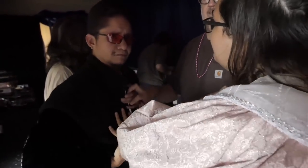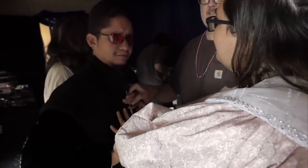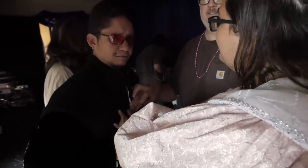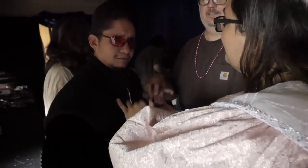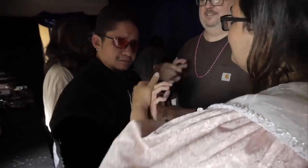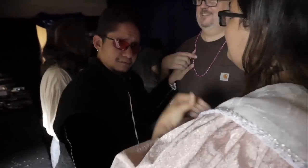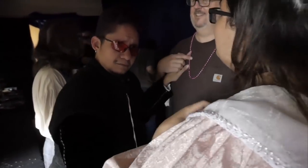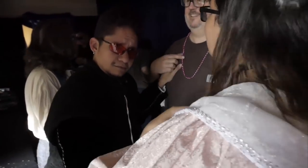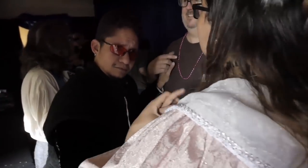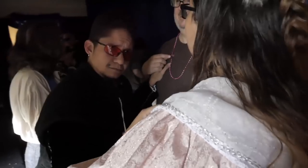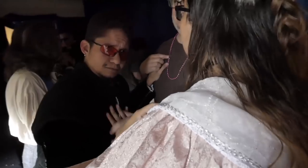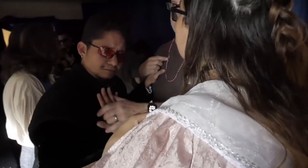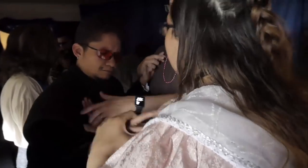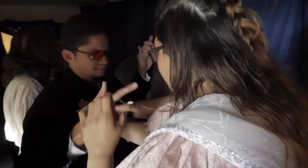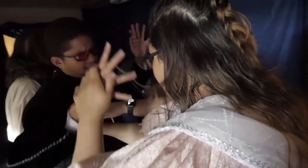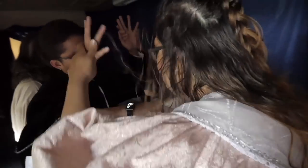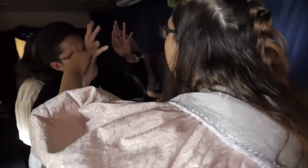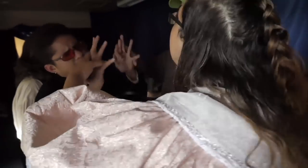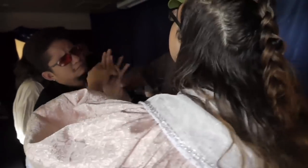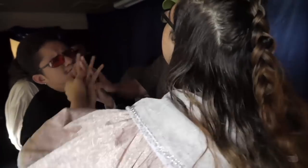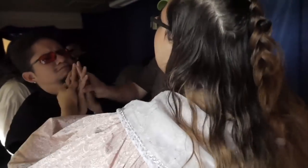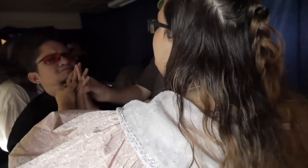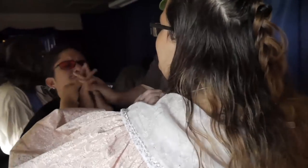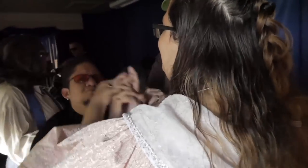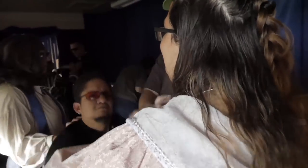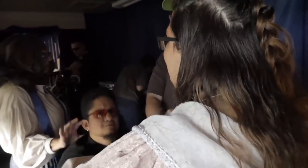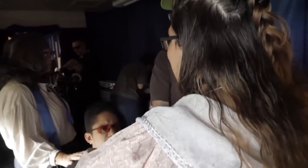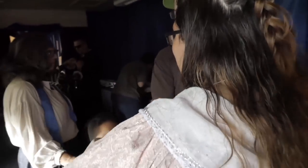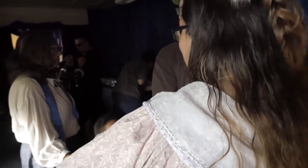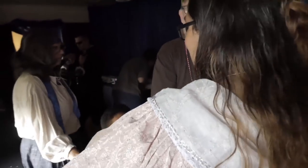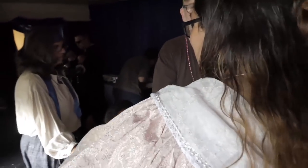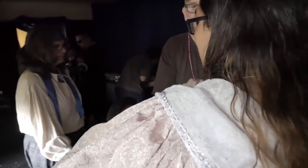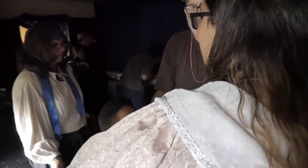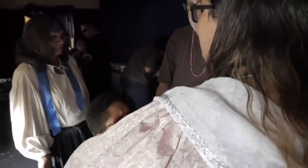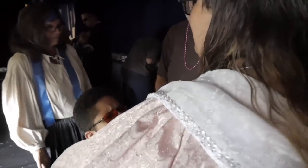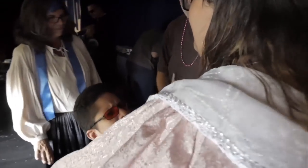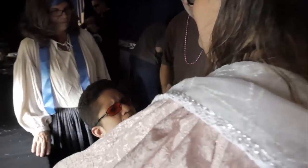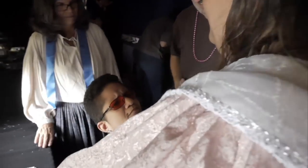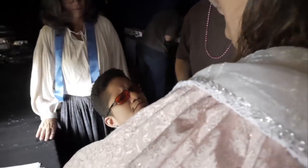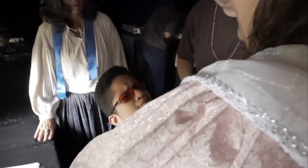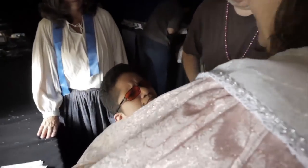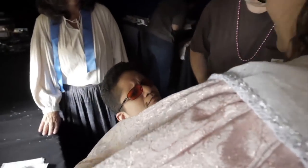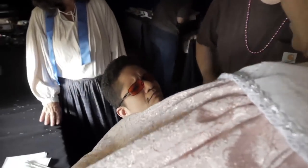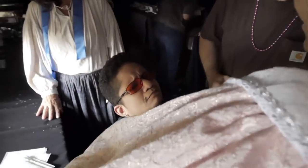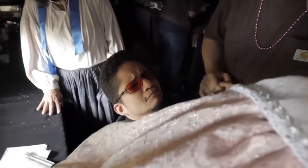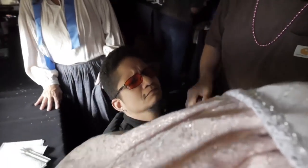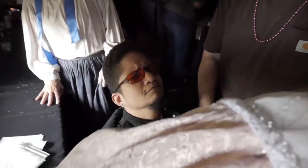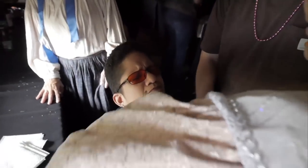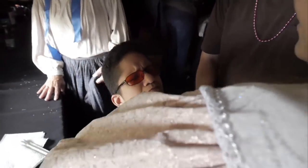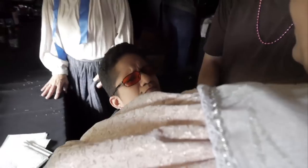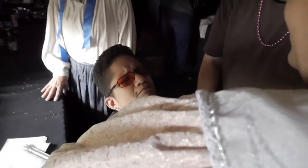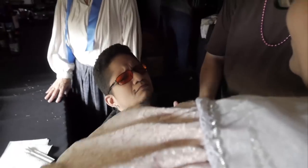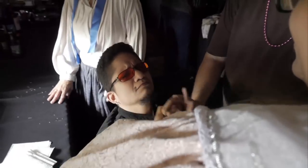O then, dear saint, let lips do what hands do, they pray. Grant thou lest faith turn to despair.